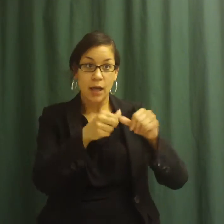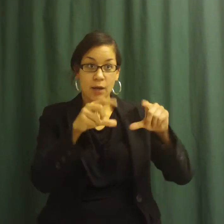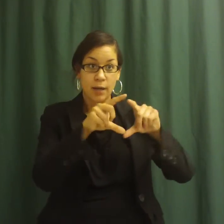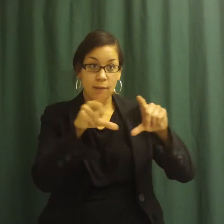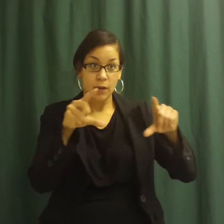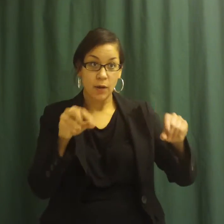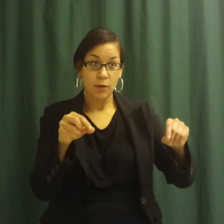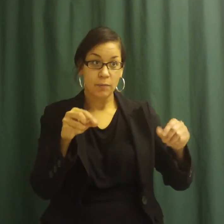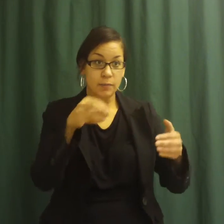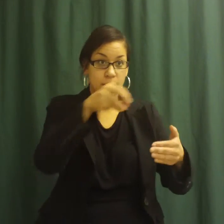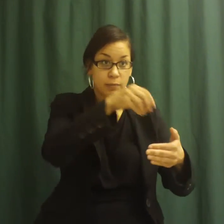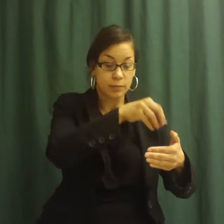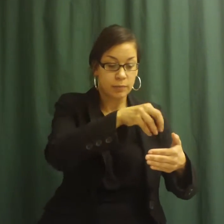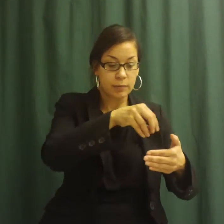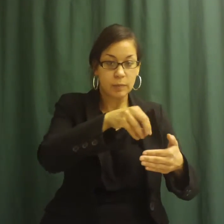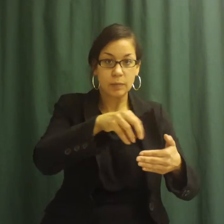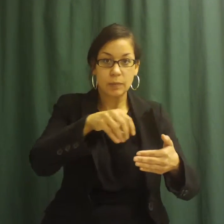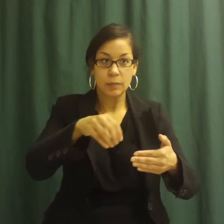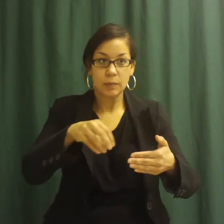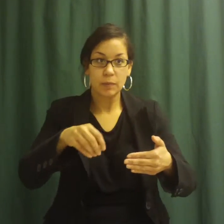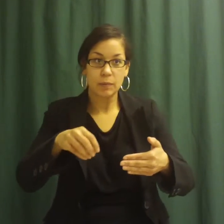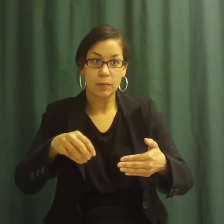and plant the seeds for next year.